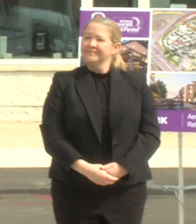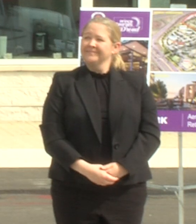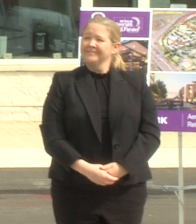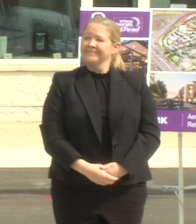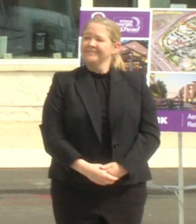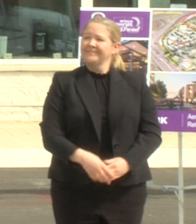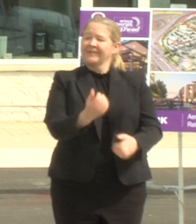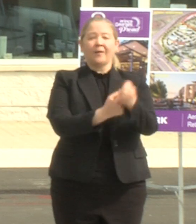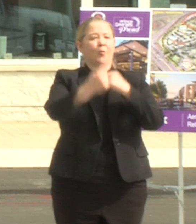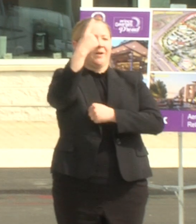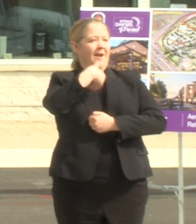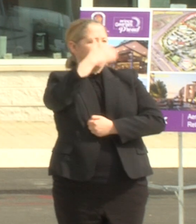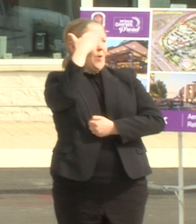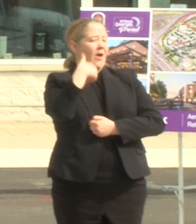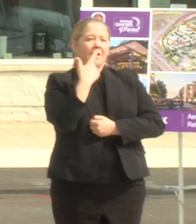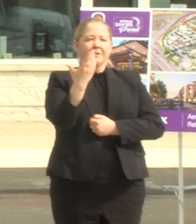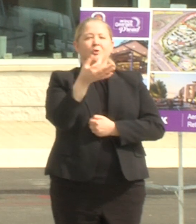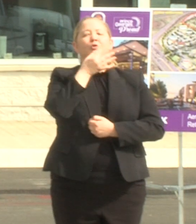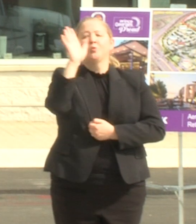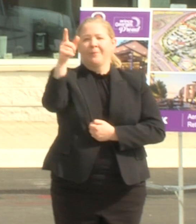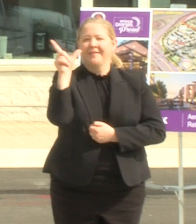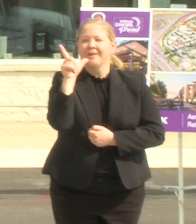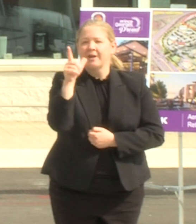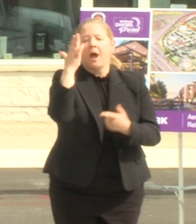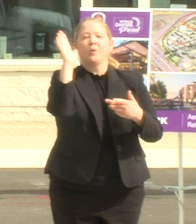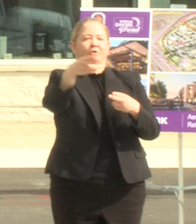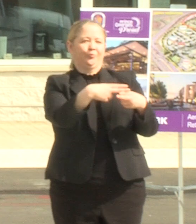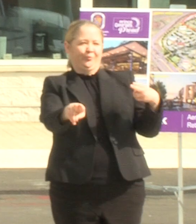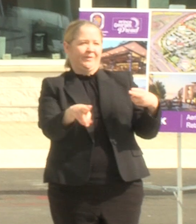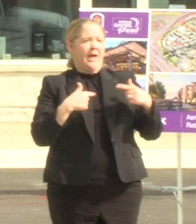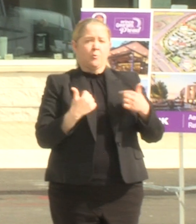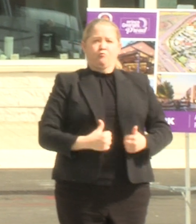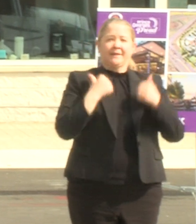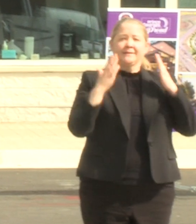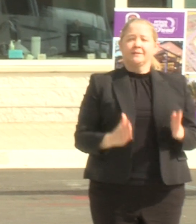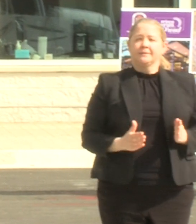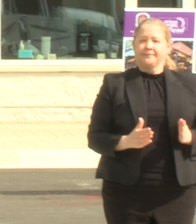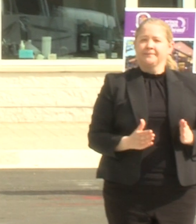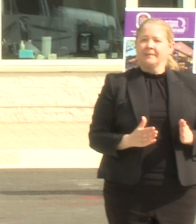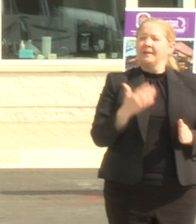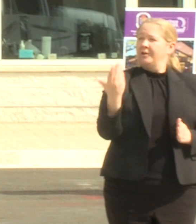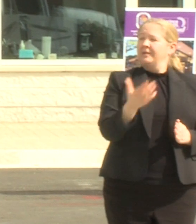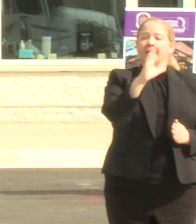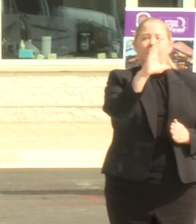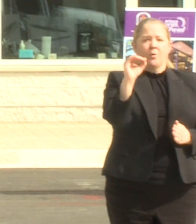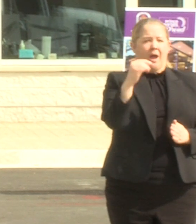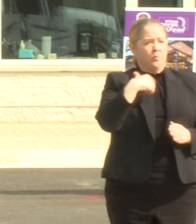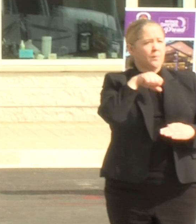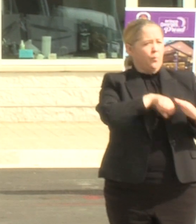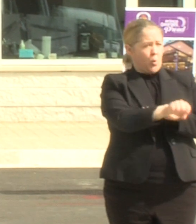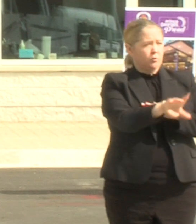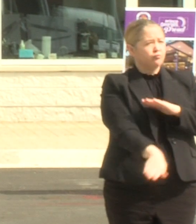everyone i know i'm standing between you and lunch so let me be very brief i'm a resident of the county i was born and